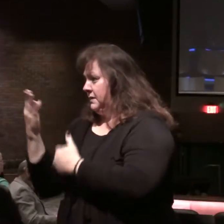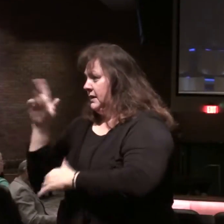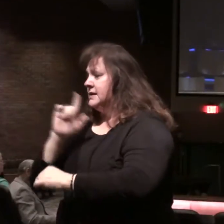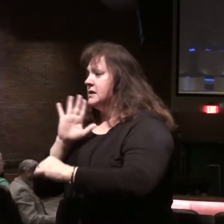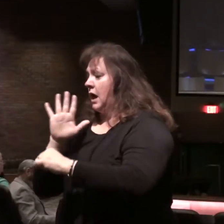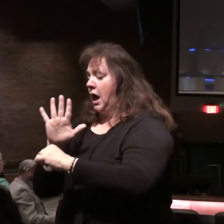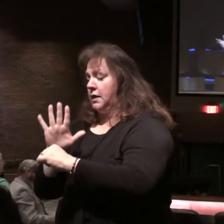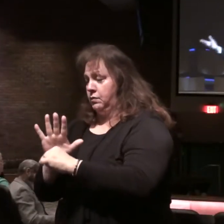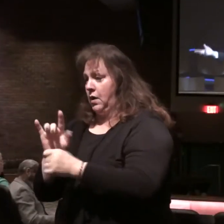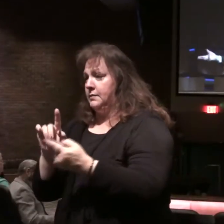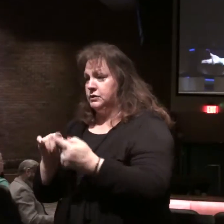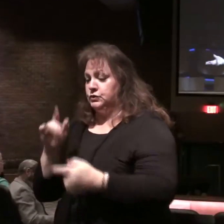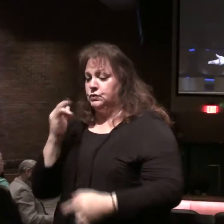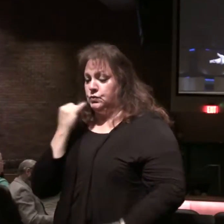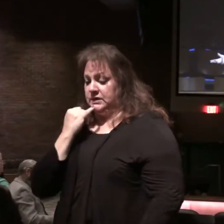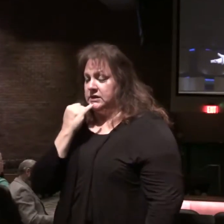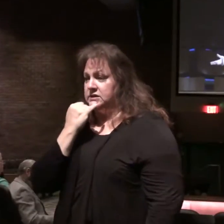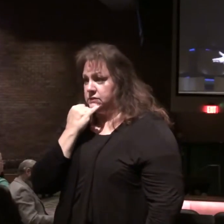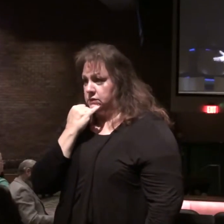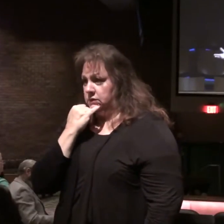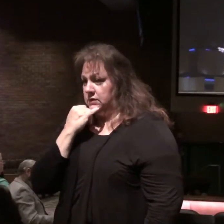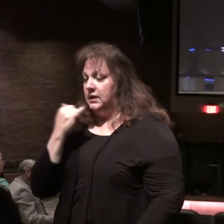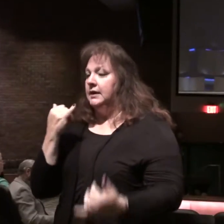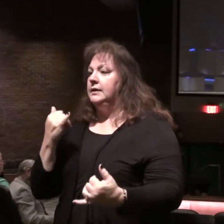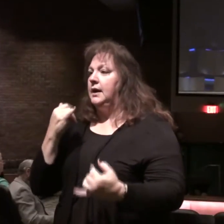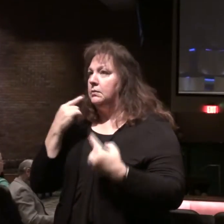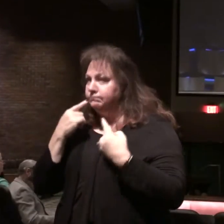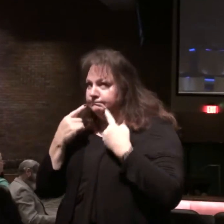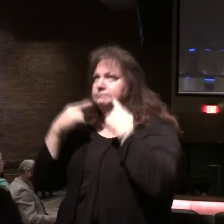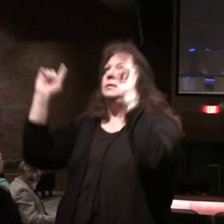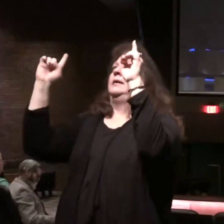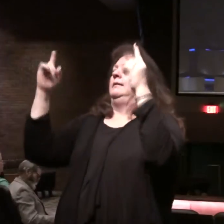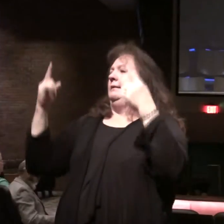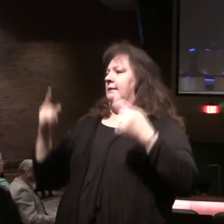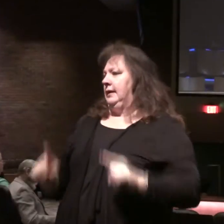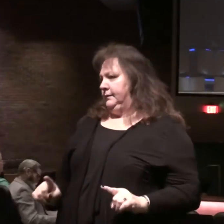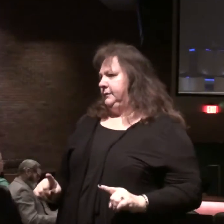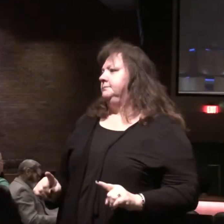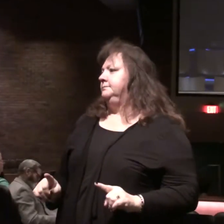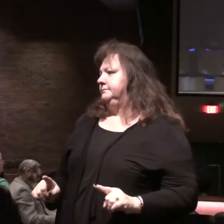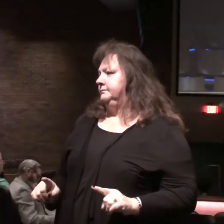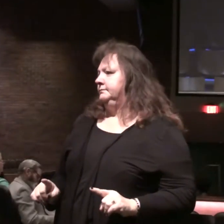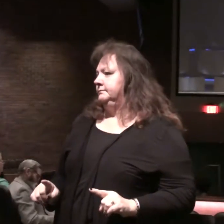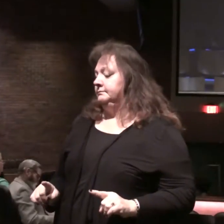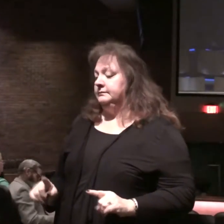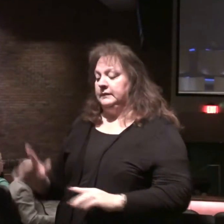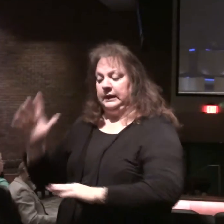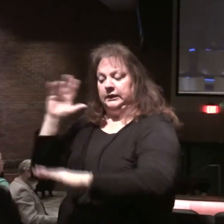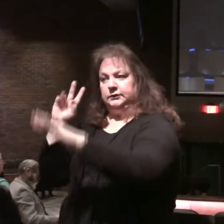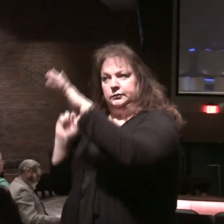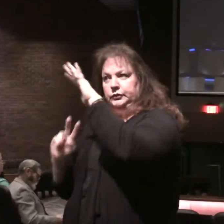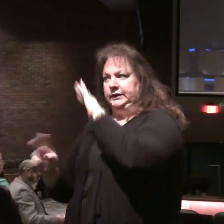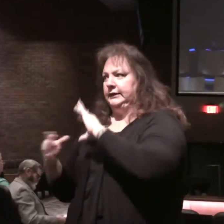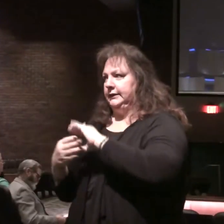to the nation Israel will be fulfilled, as the prophets of old have said.